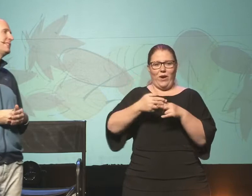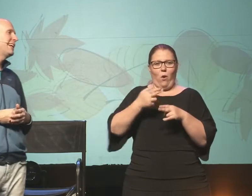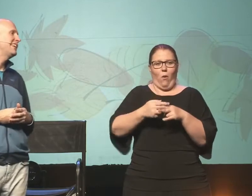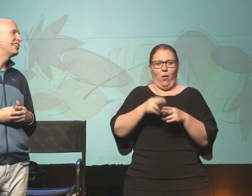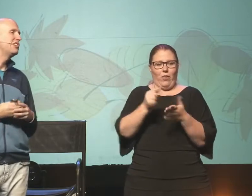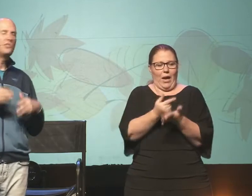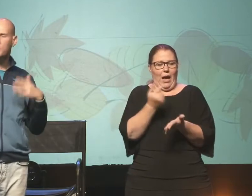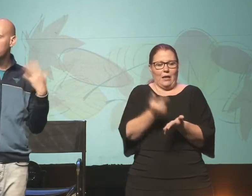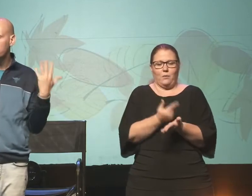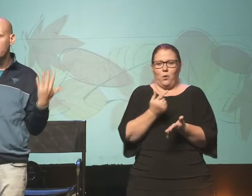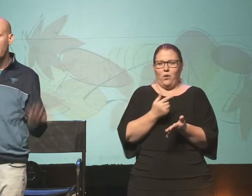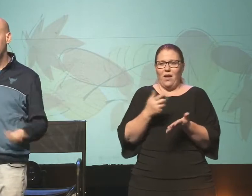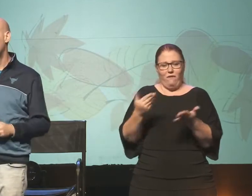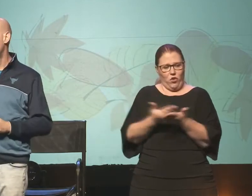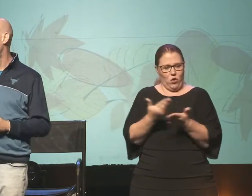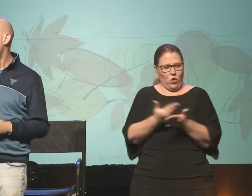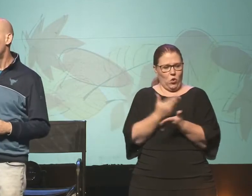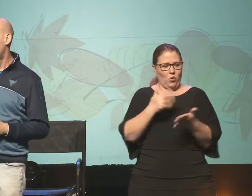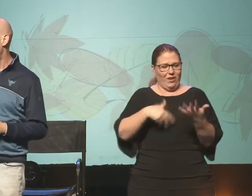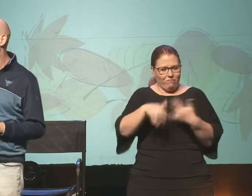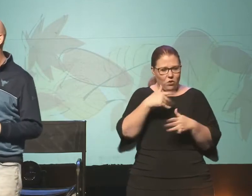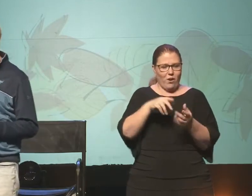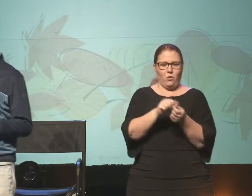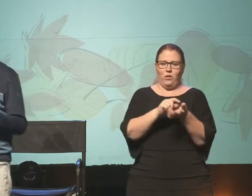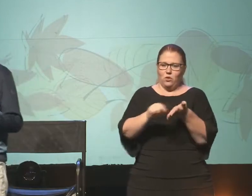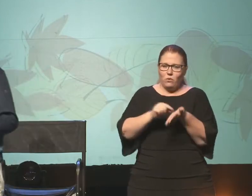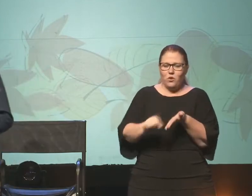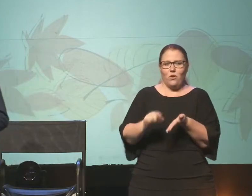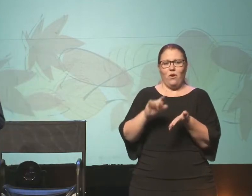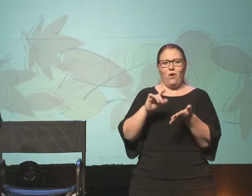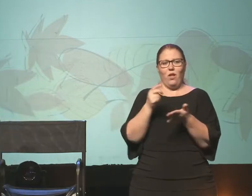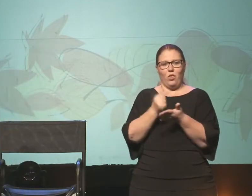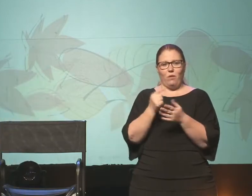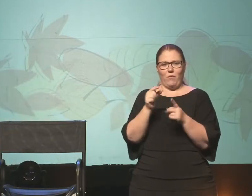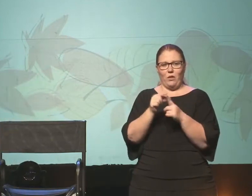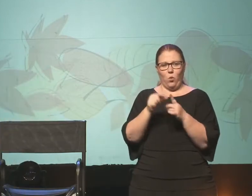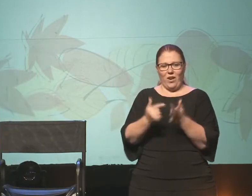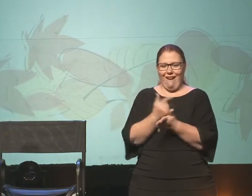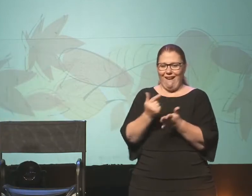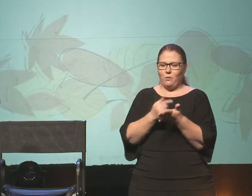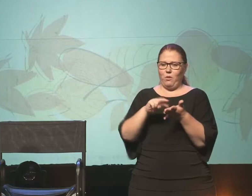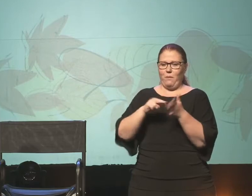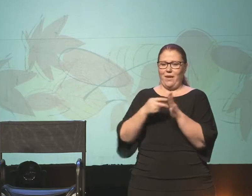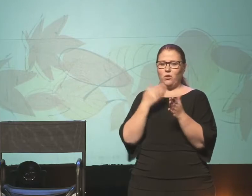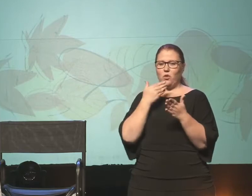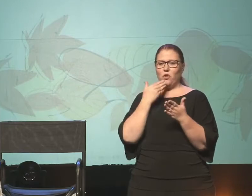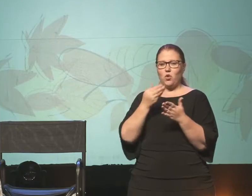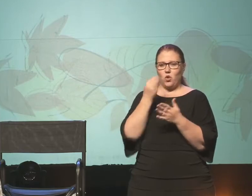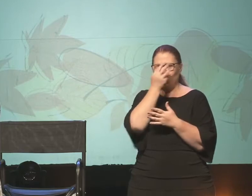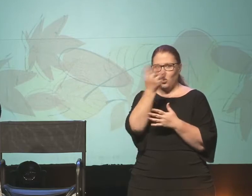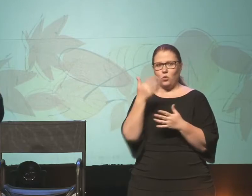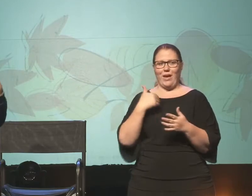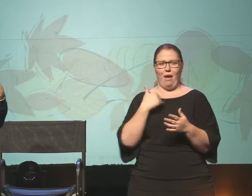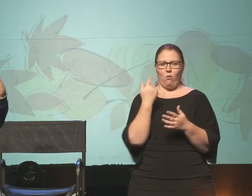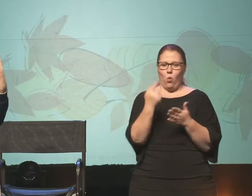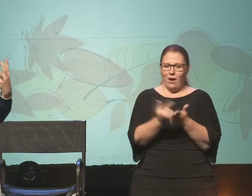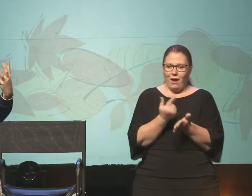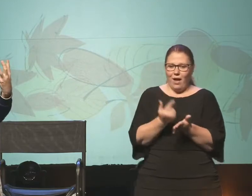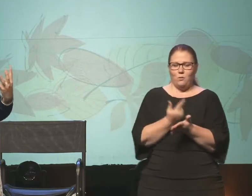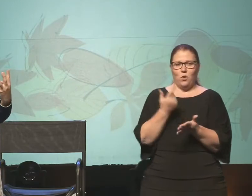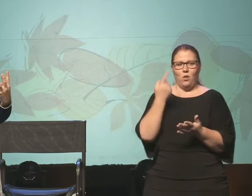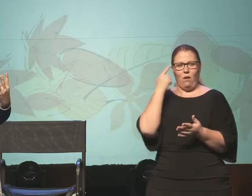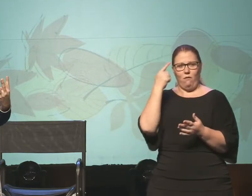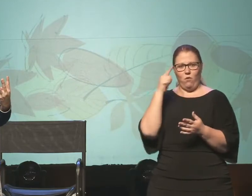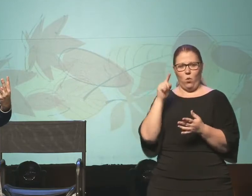to Bible study or new to just interacting with scripture, the word gospel means good news. We have one gospel and what we say,